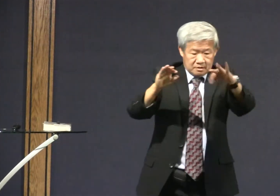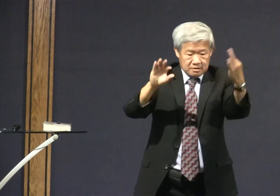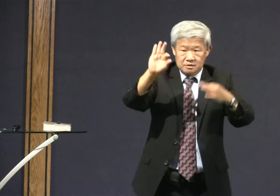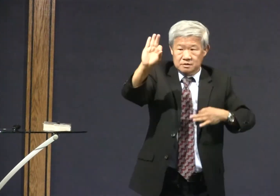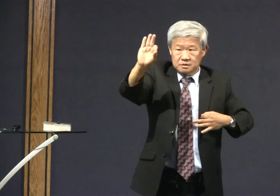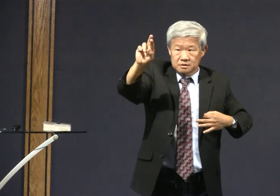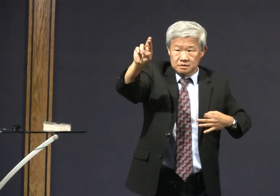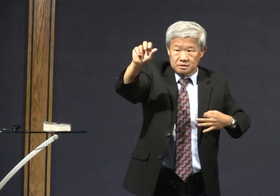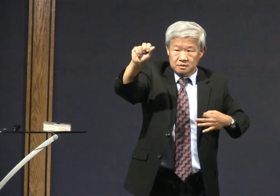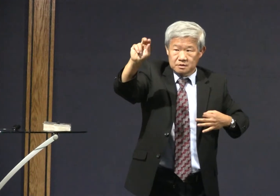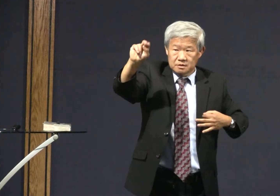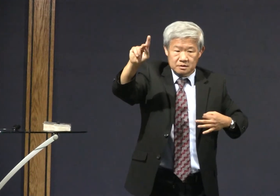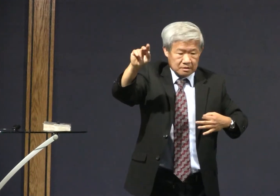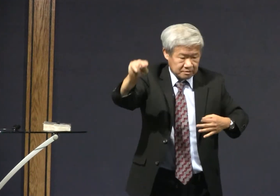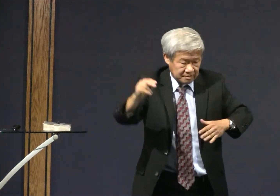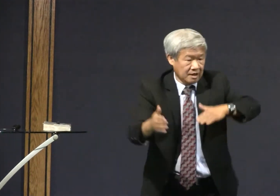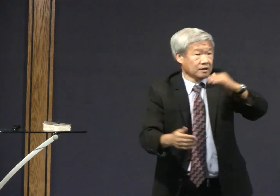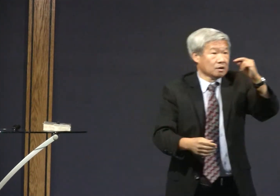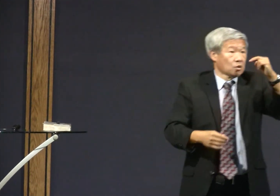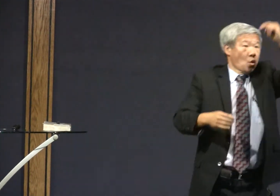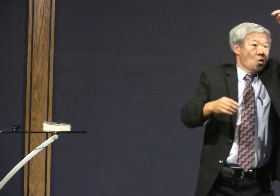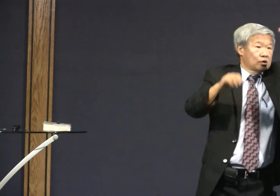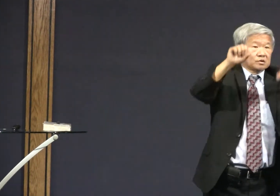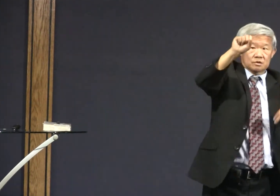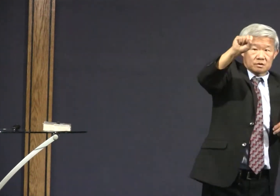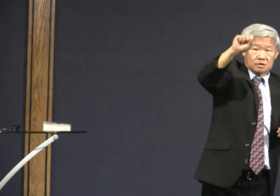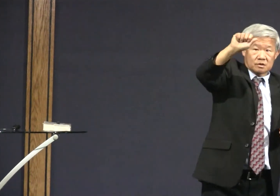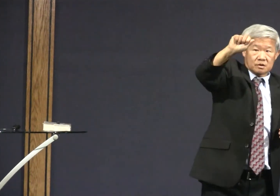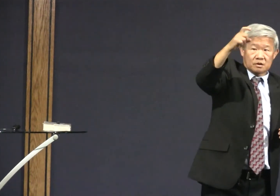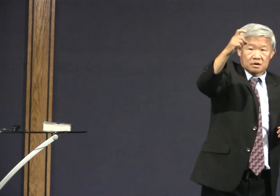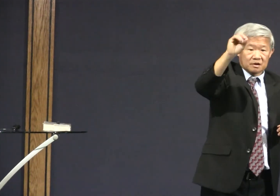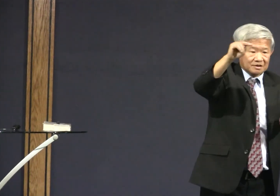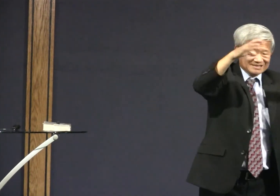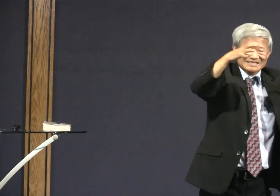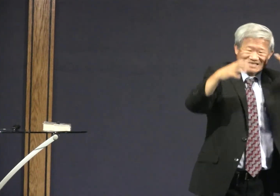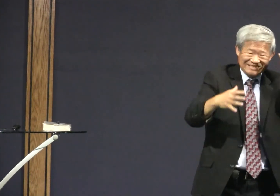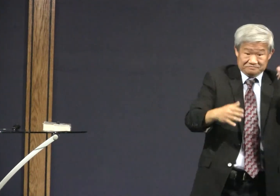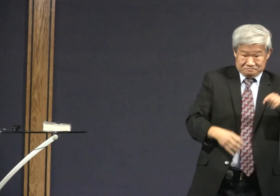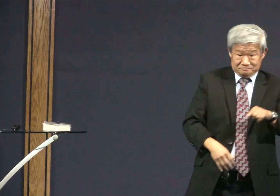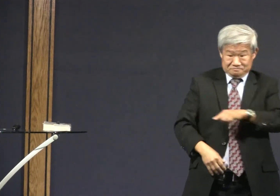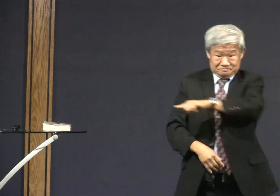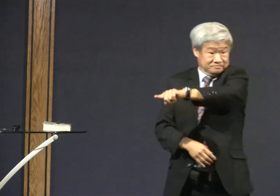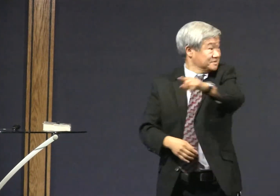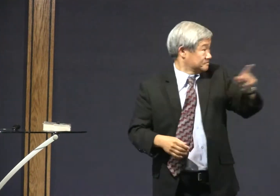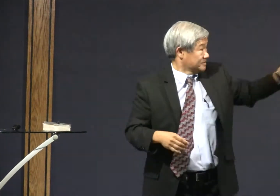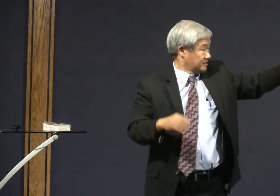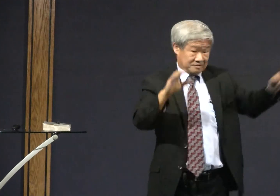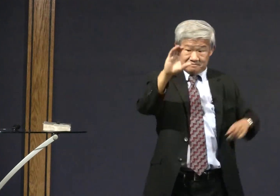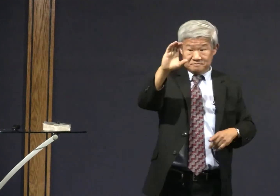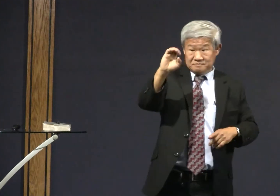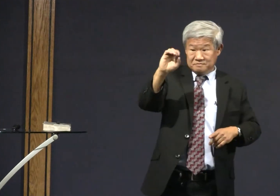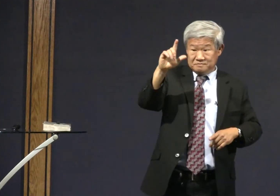So in Europe there were also tribes the Celts and the Franks and the Norse.